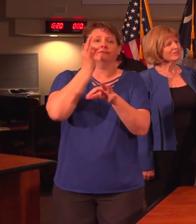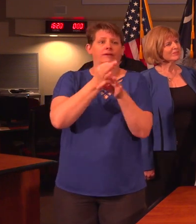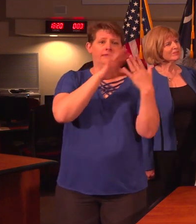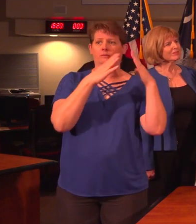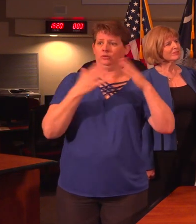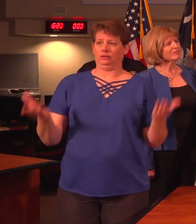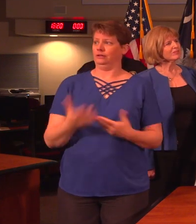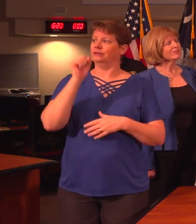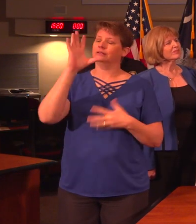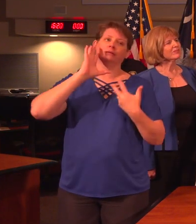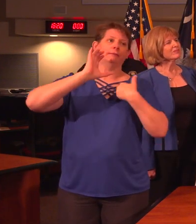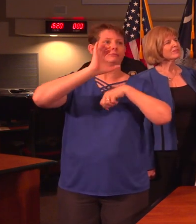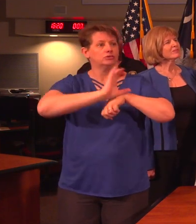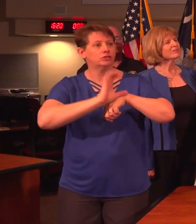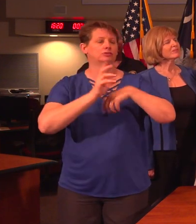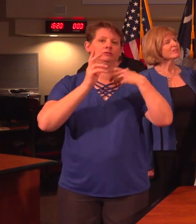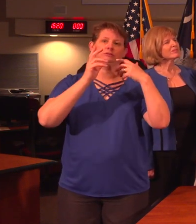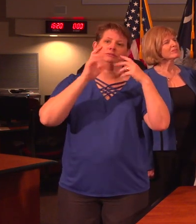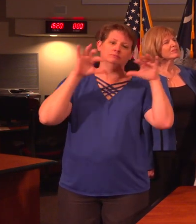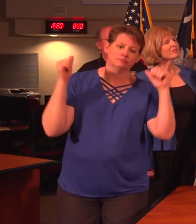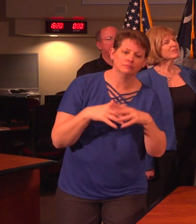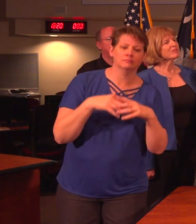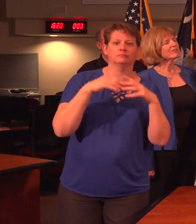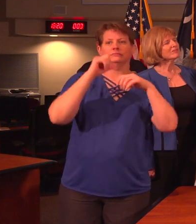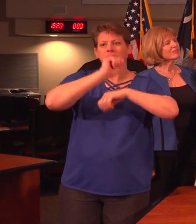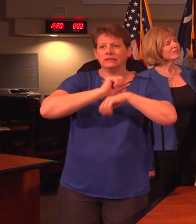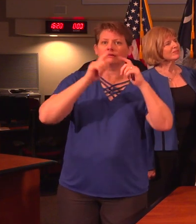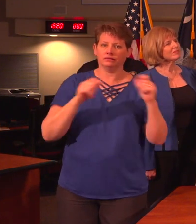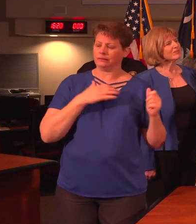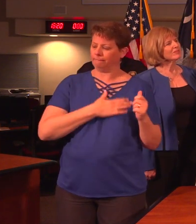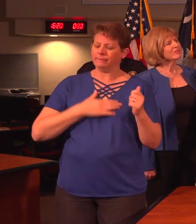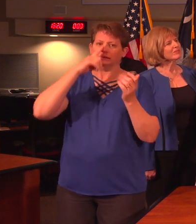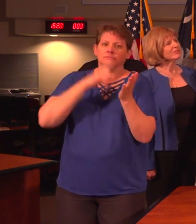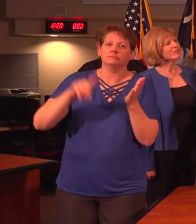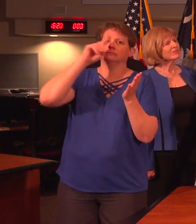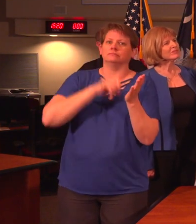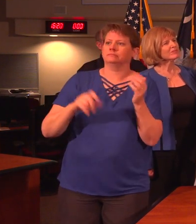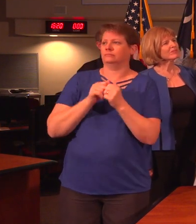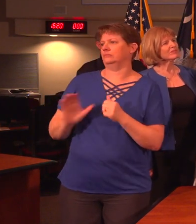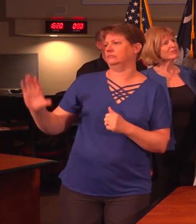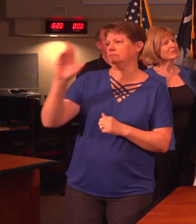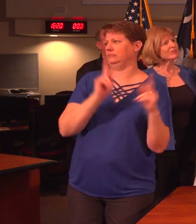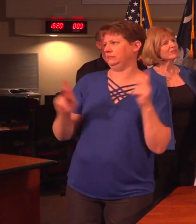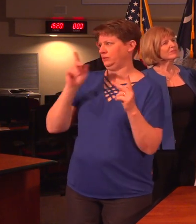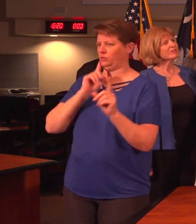that is, our churches, parishes, synagogues, periodically check in on your members,